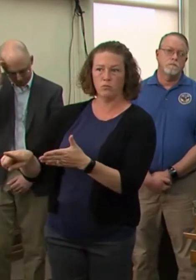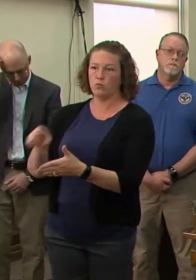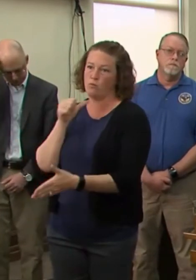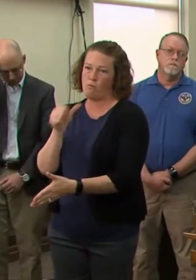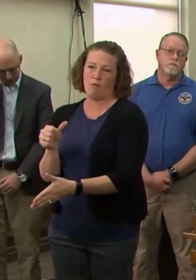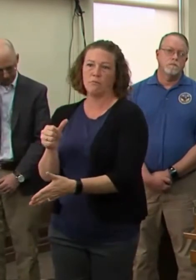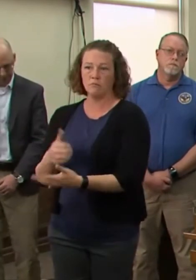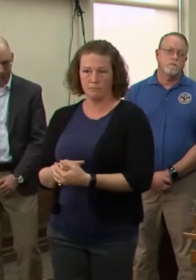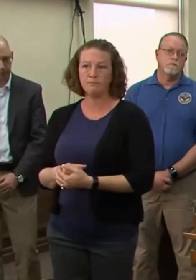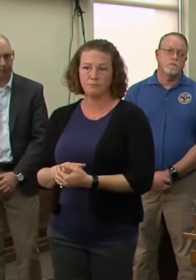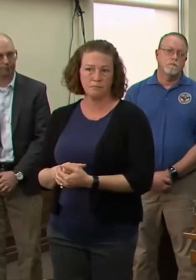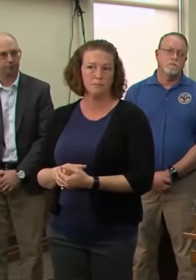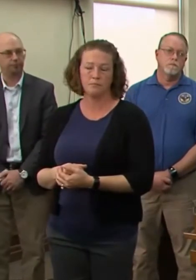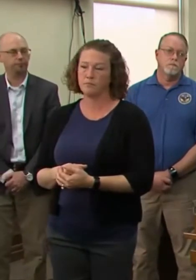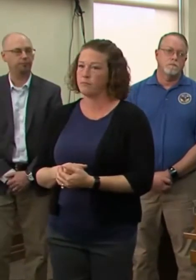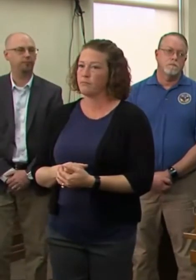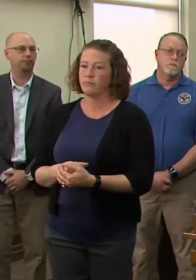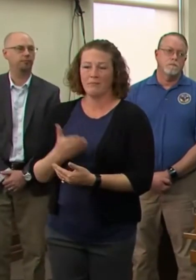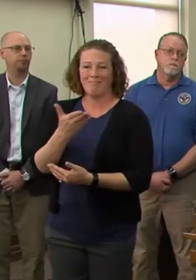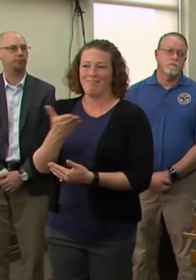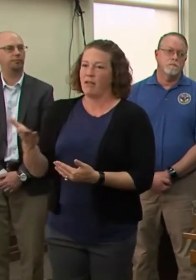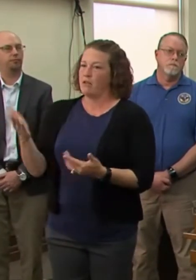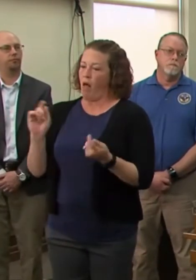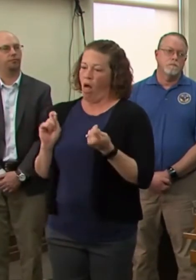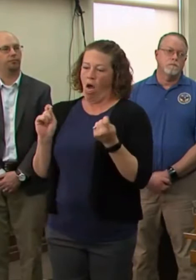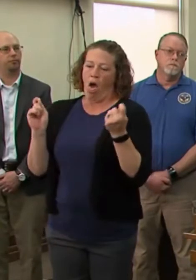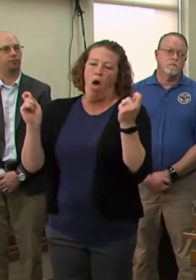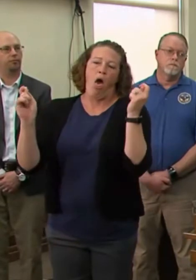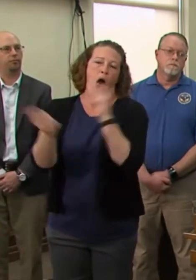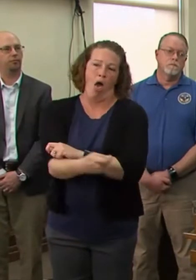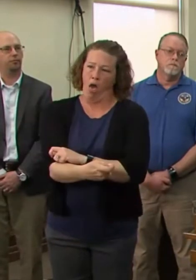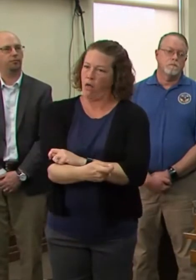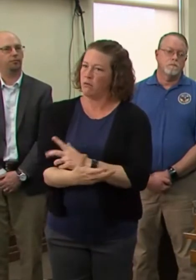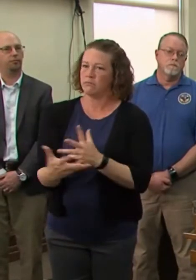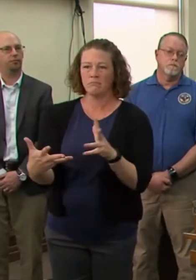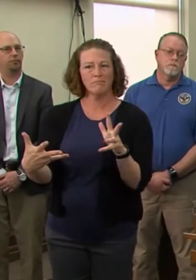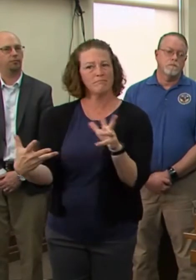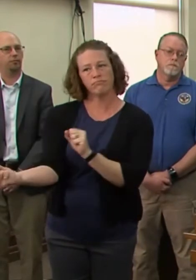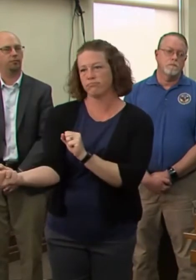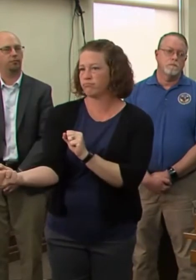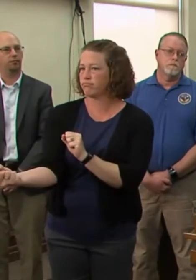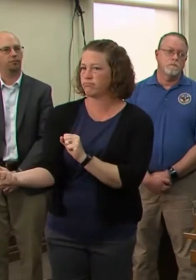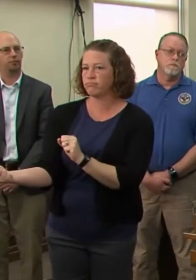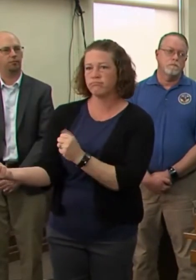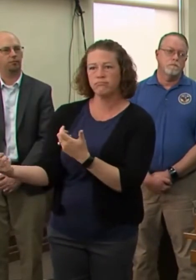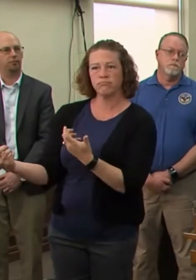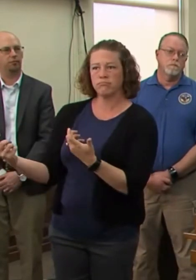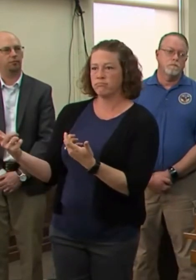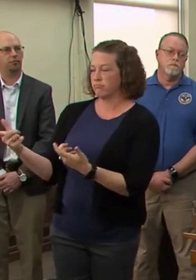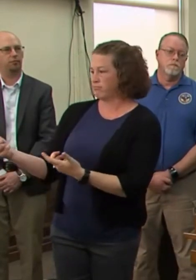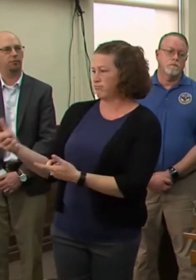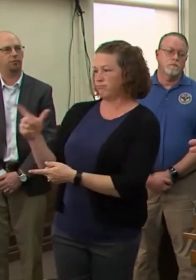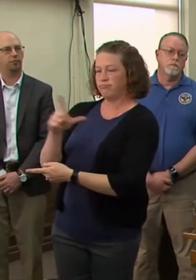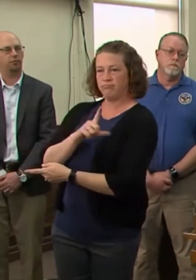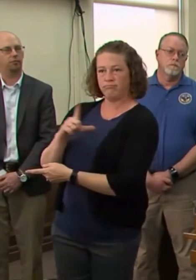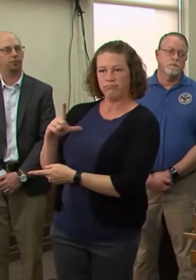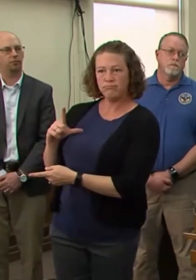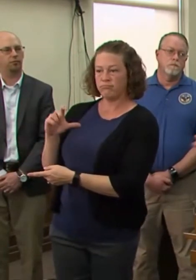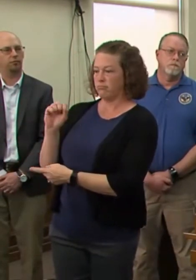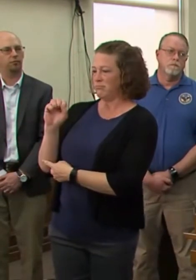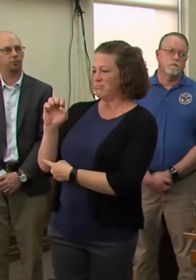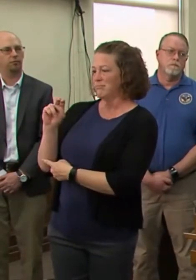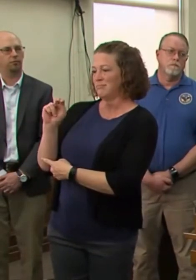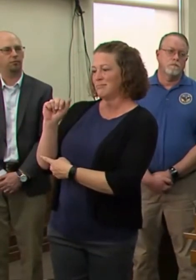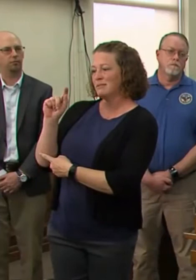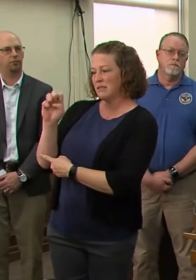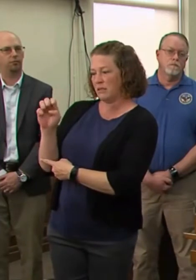But I think things have evolved rapidly, as you've seen. So I will leave that up to the Senate President, the Minority Leader of the Senate, the Speaker,